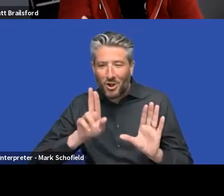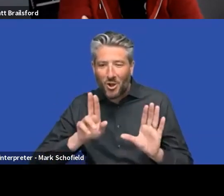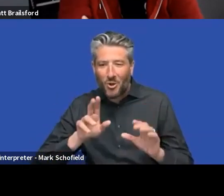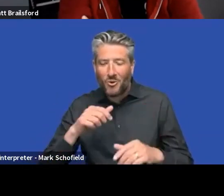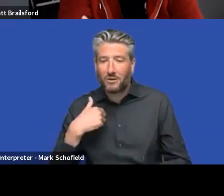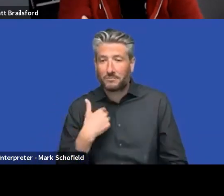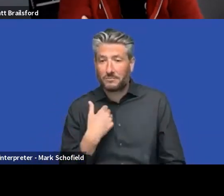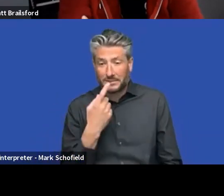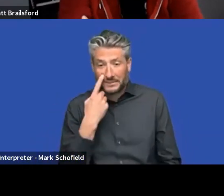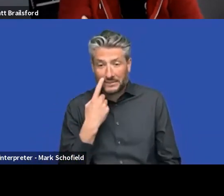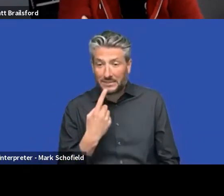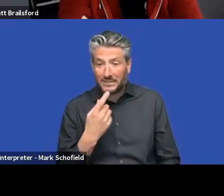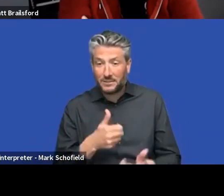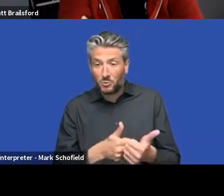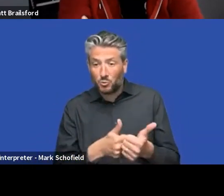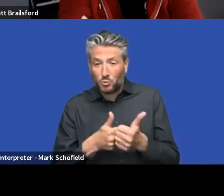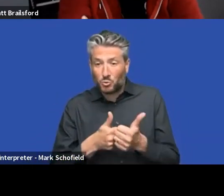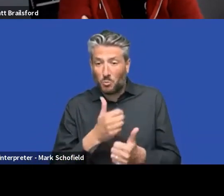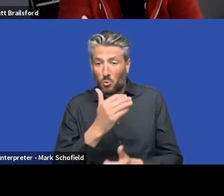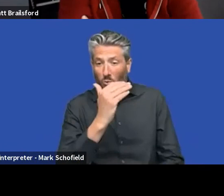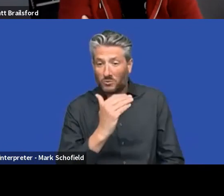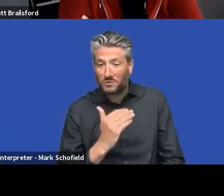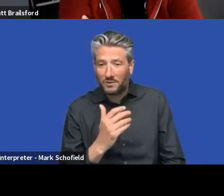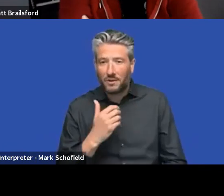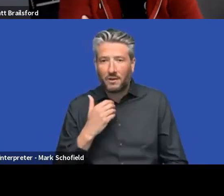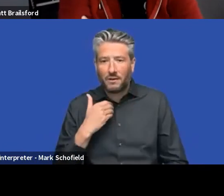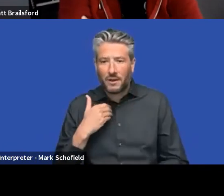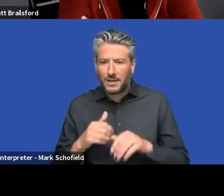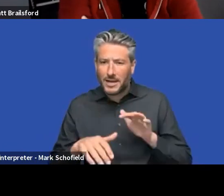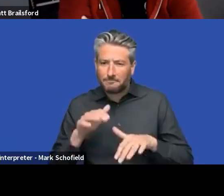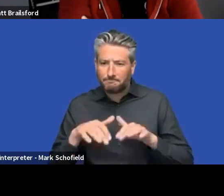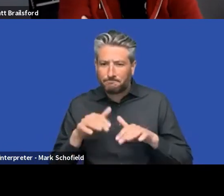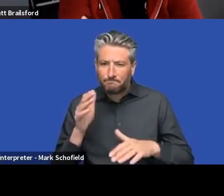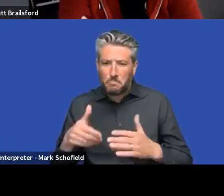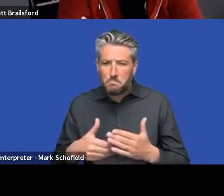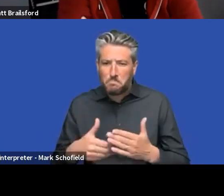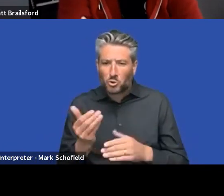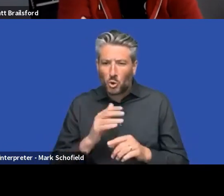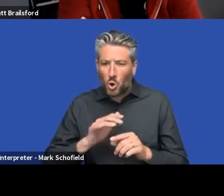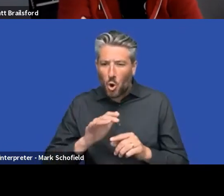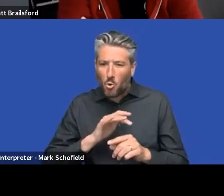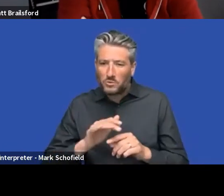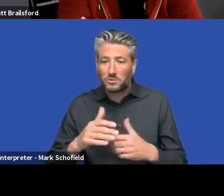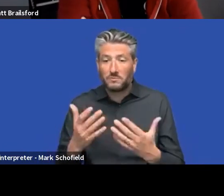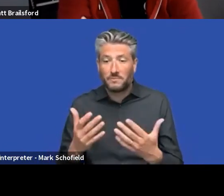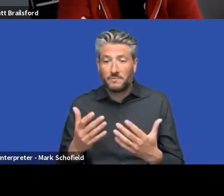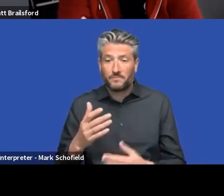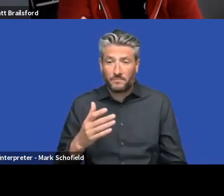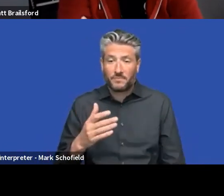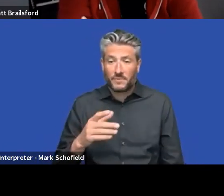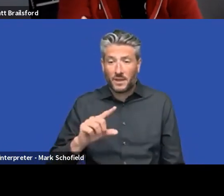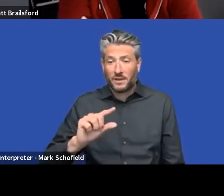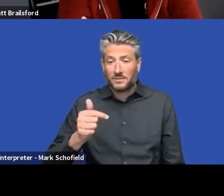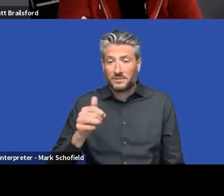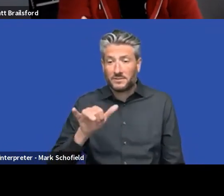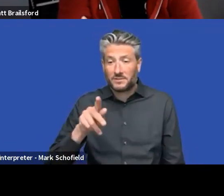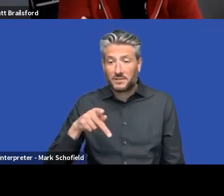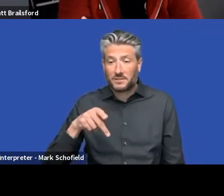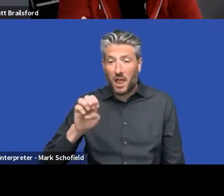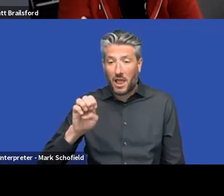modern code and, uh, and, and using time script and stuff. All of that in the context of, of something that's Umbraco that just feels so good. And it's been something